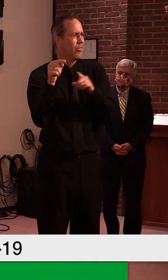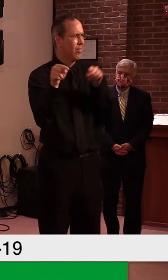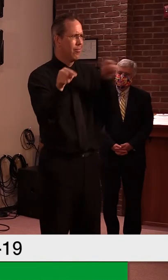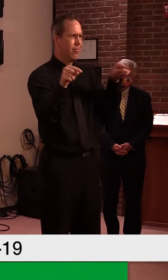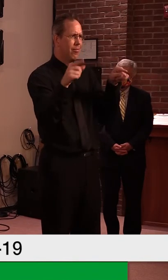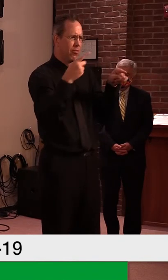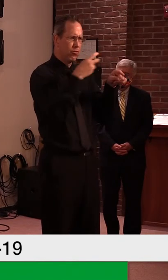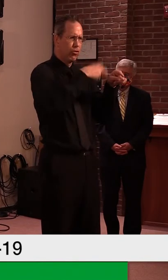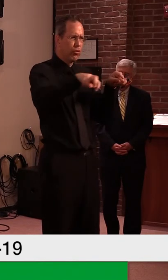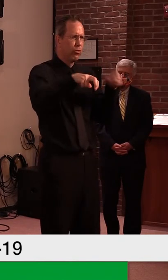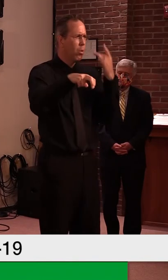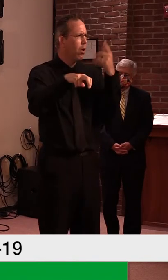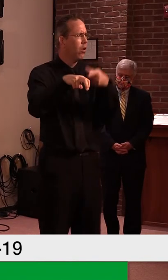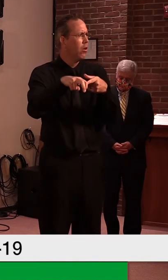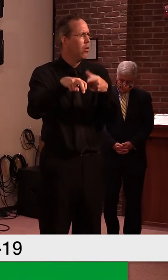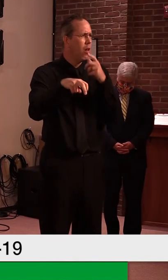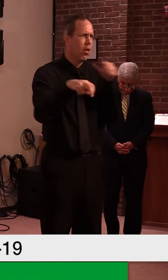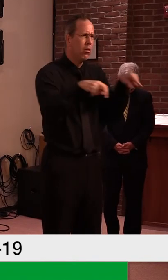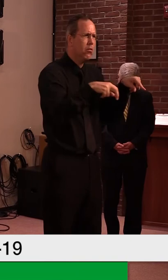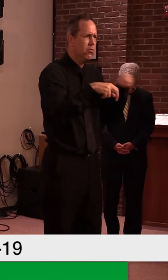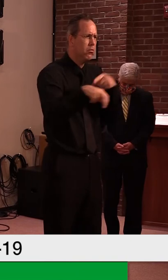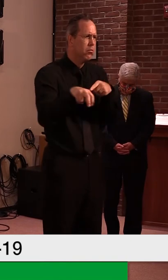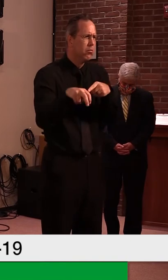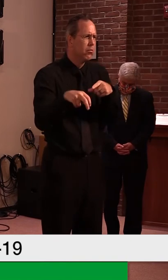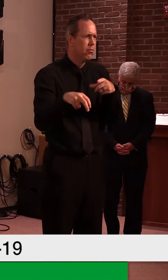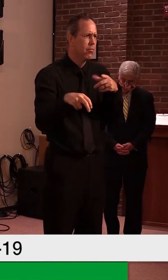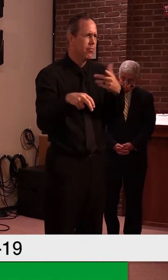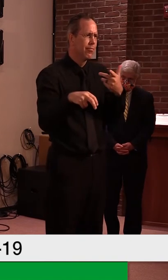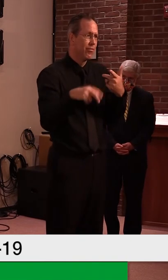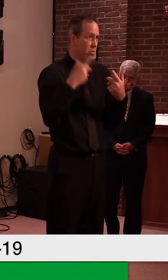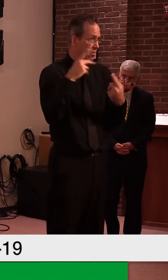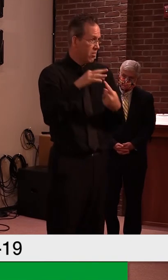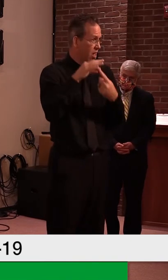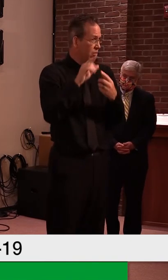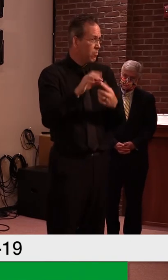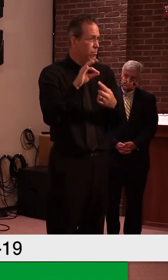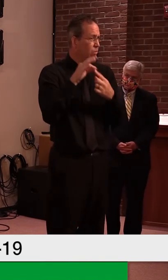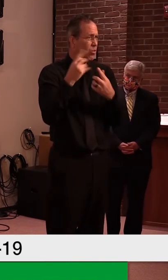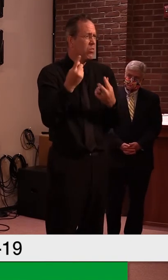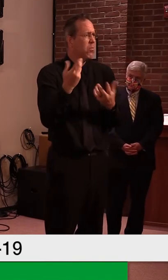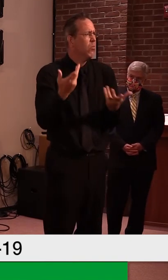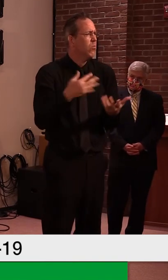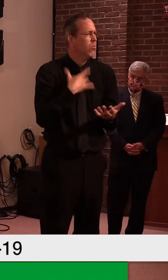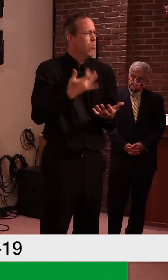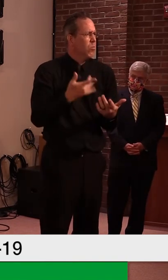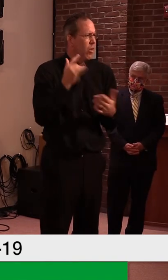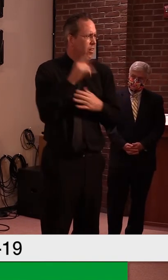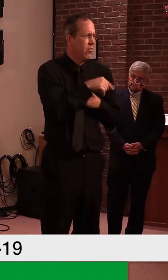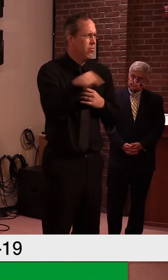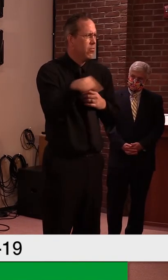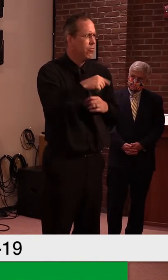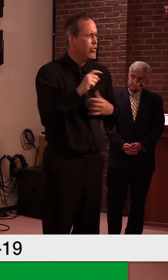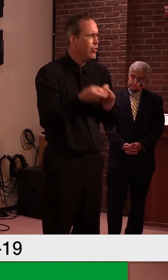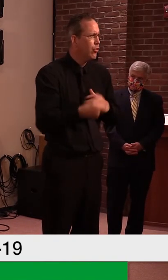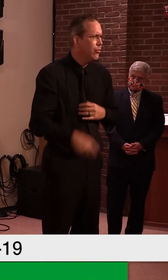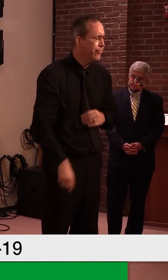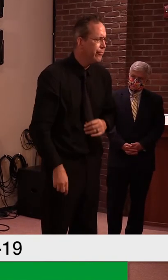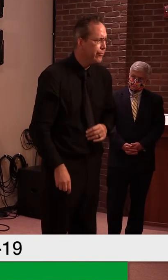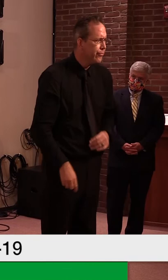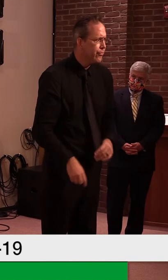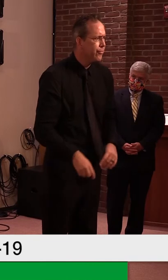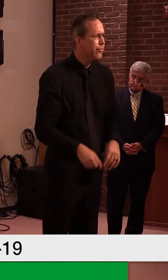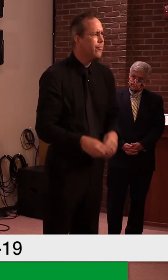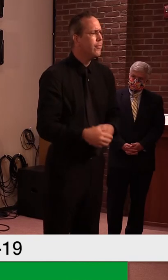service and forest citizens? I, uh, don't have the answer, um, but I believe they were put in arts and